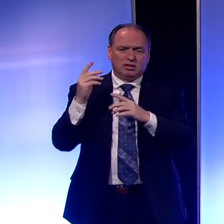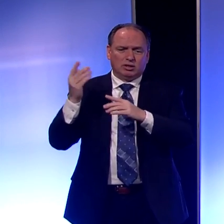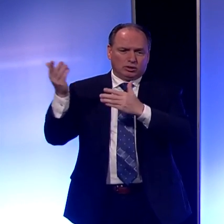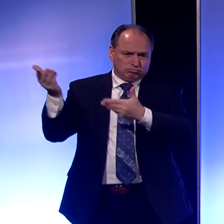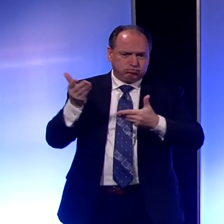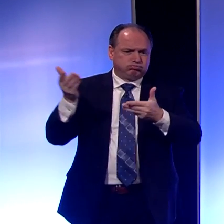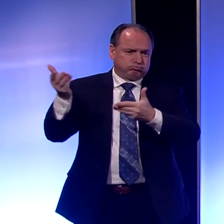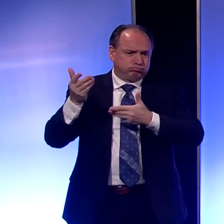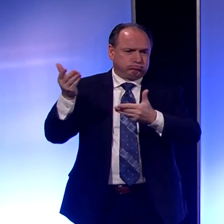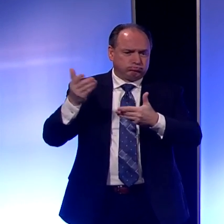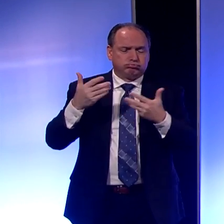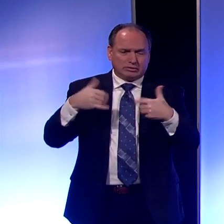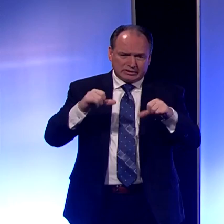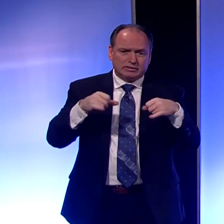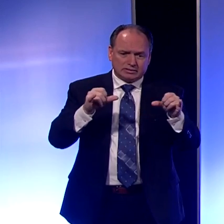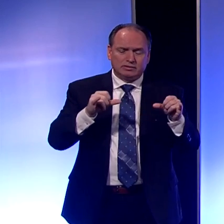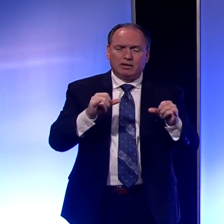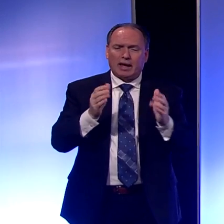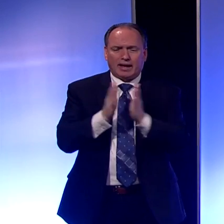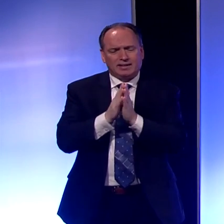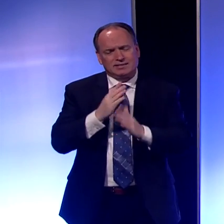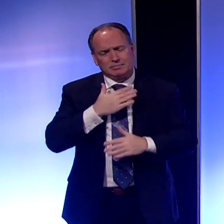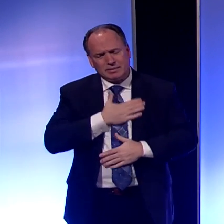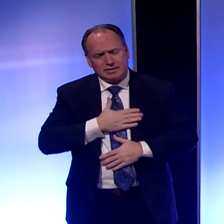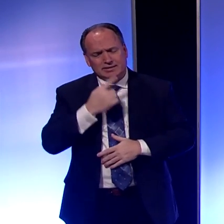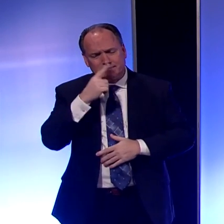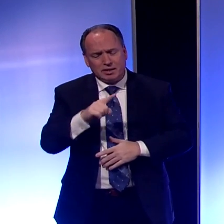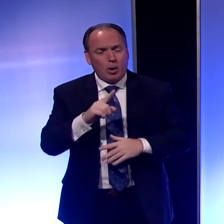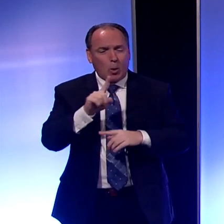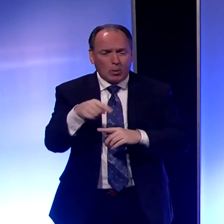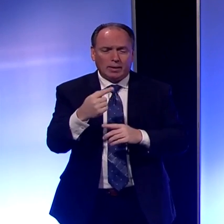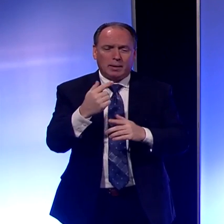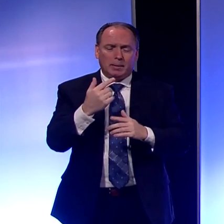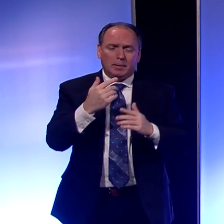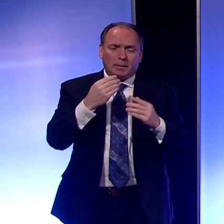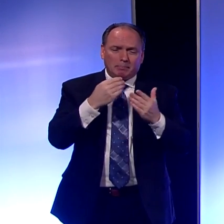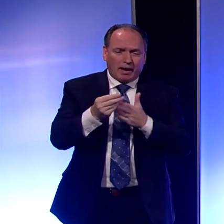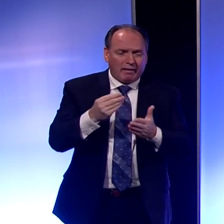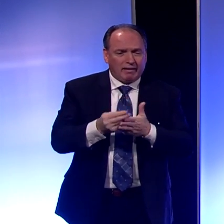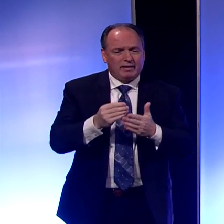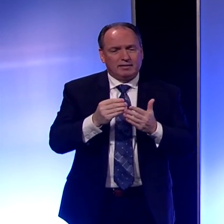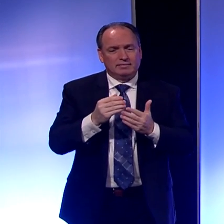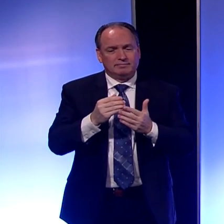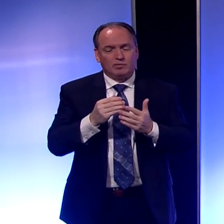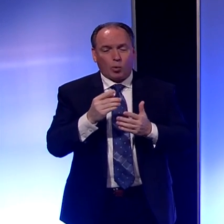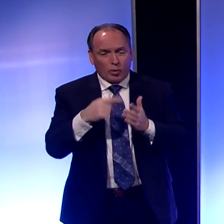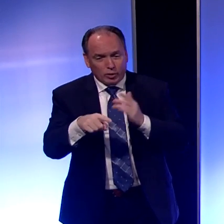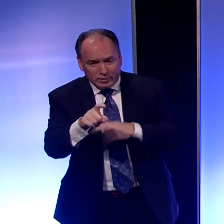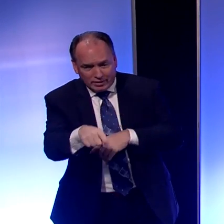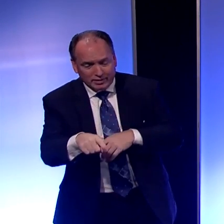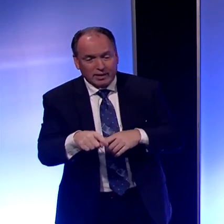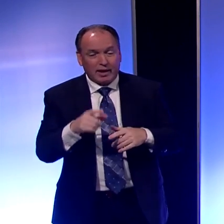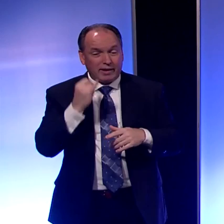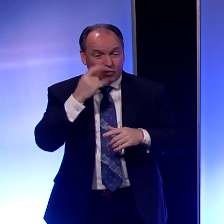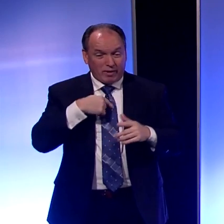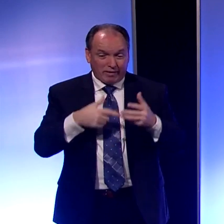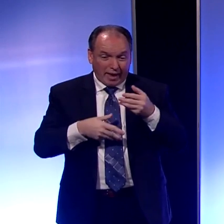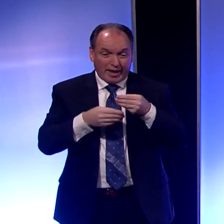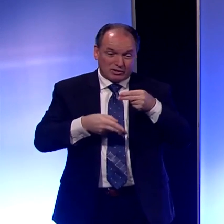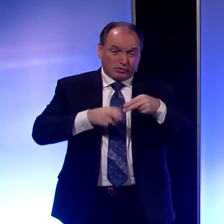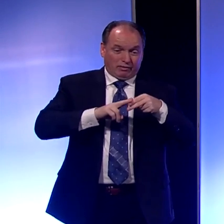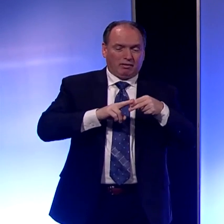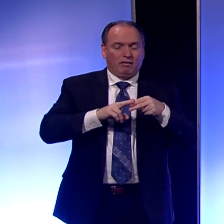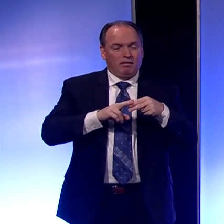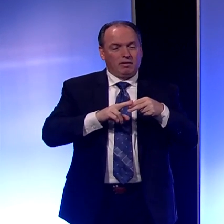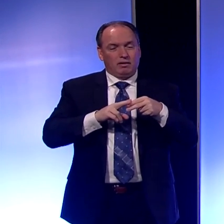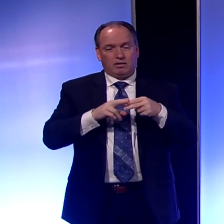ask people to please only buy what you need. And if you have extra toilet paper or whatever it is